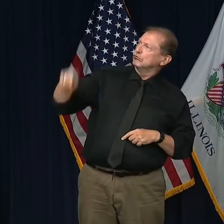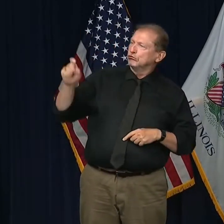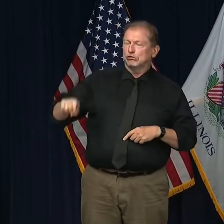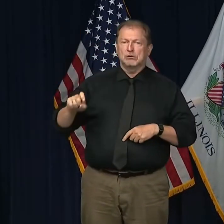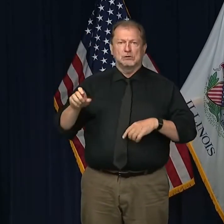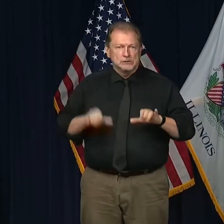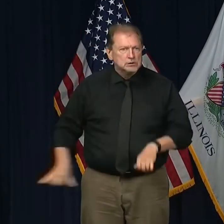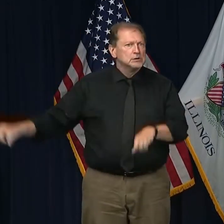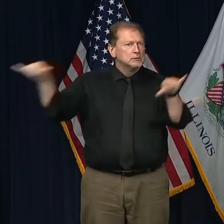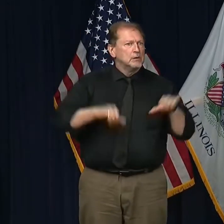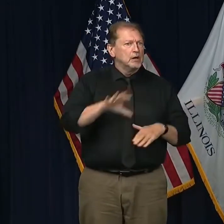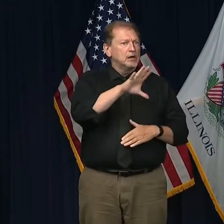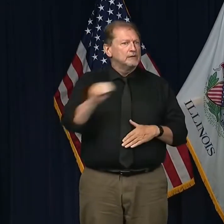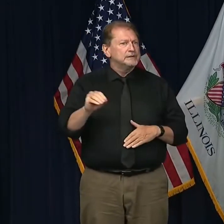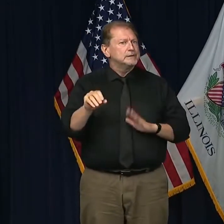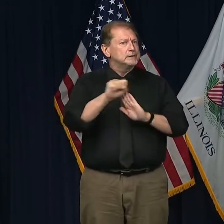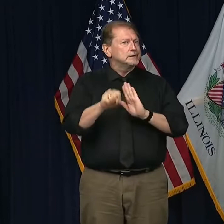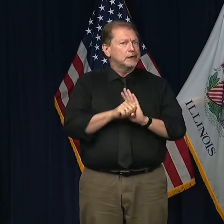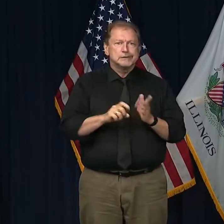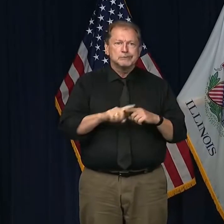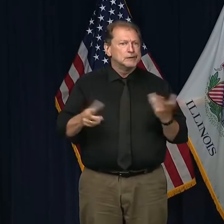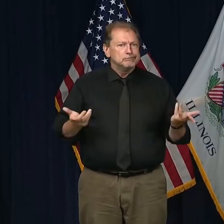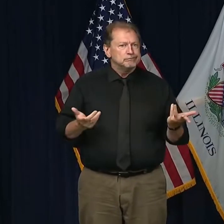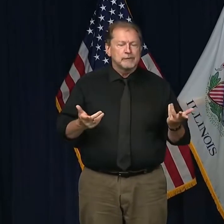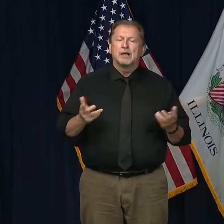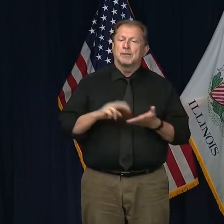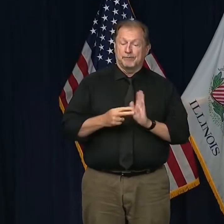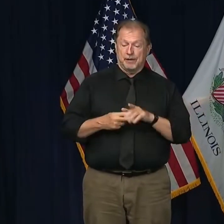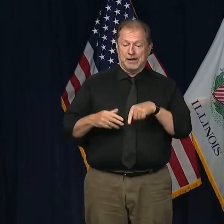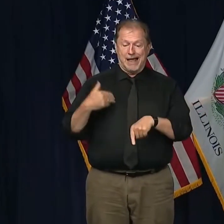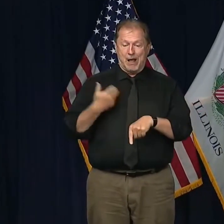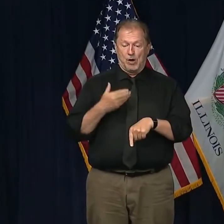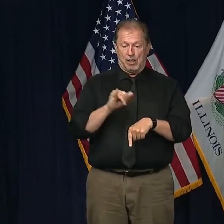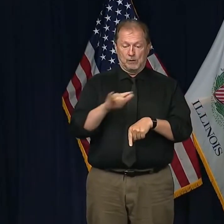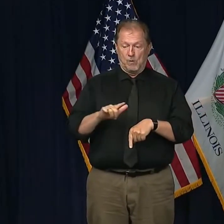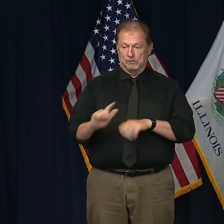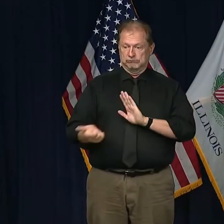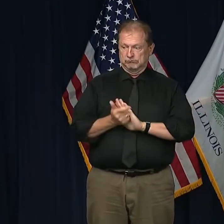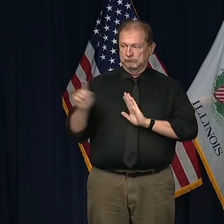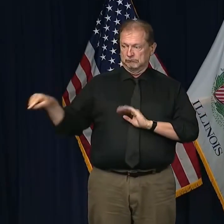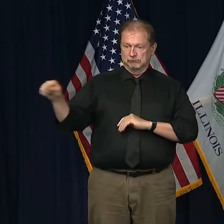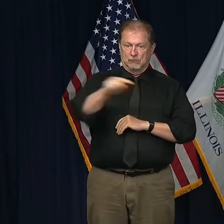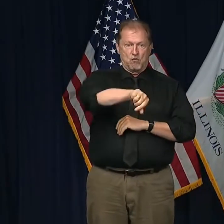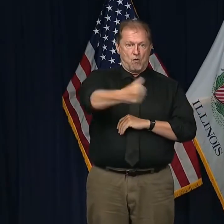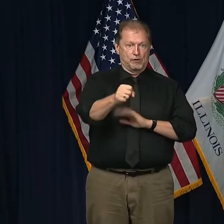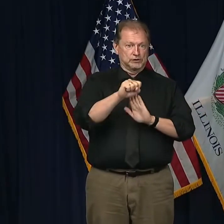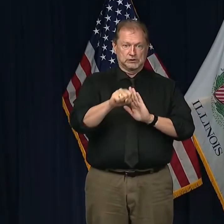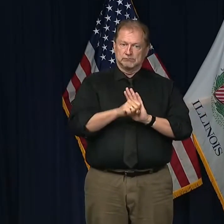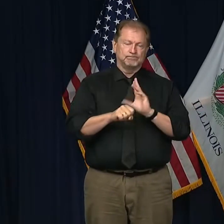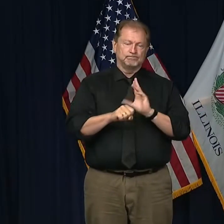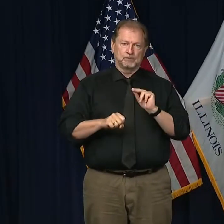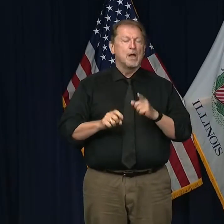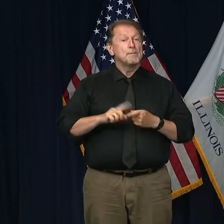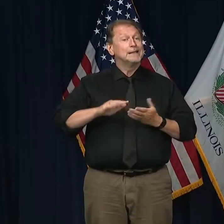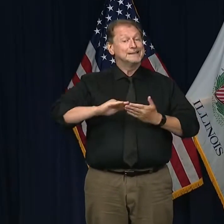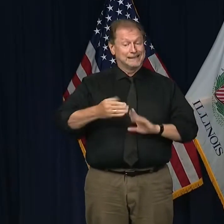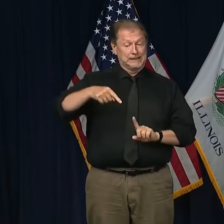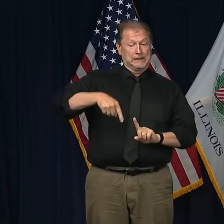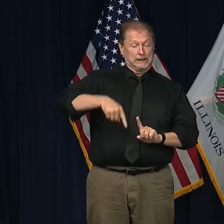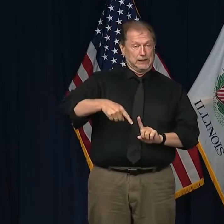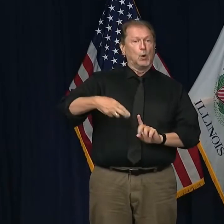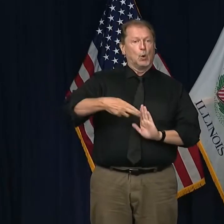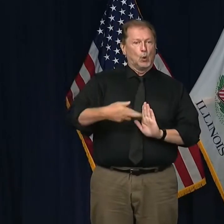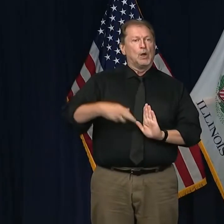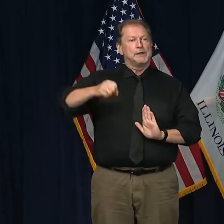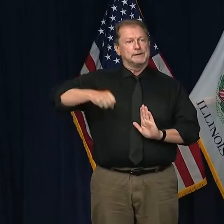practical. And so I haven't imposed that. But I will adhere to that rule because I live in the city of Chicago. But does